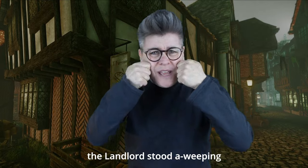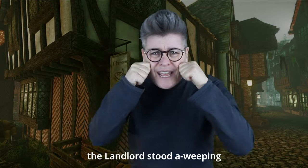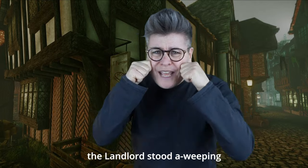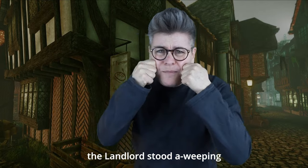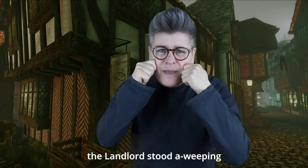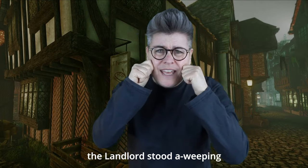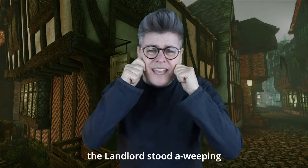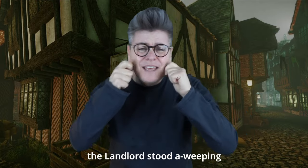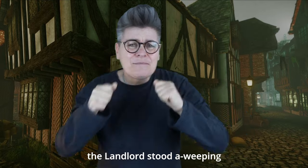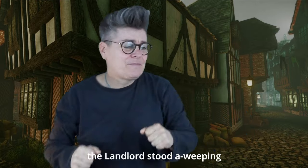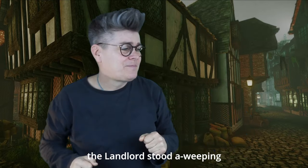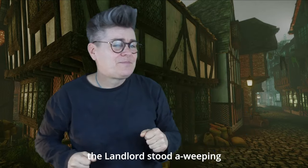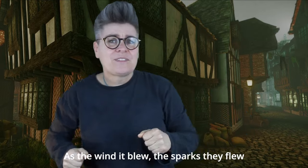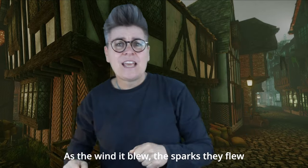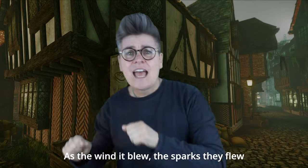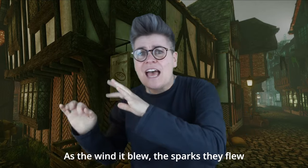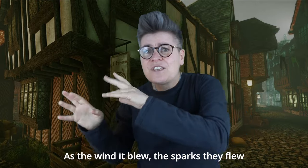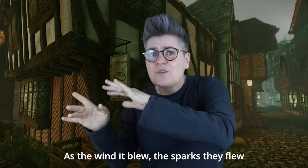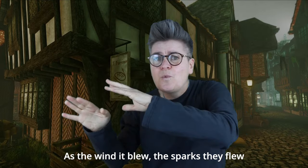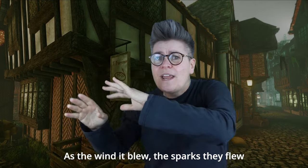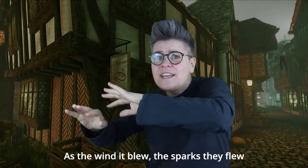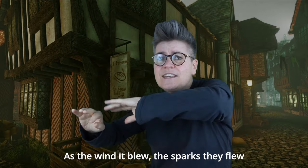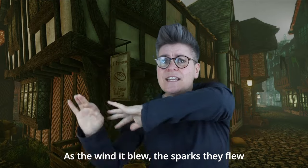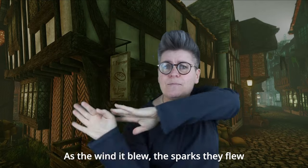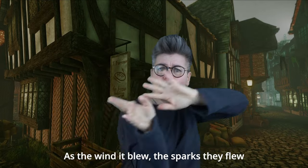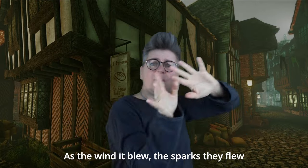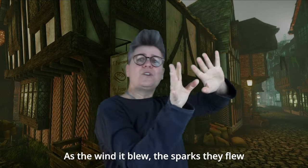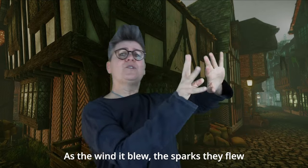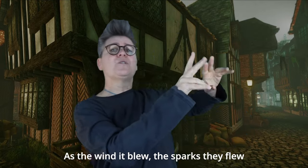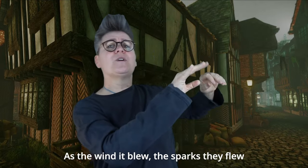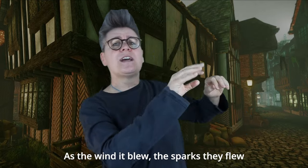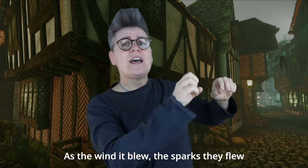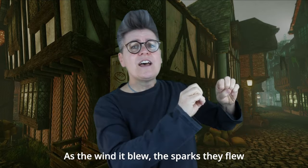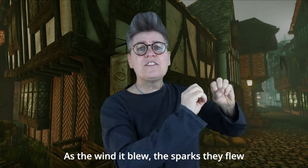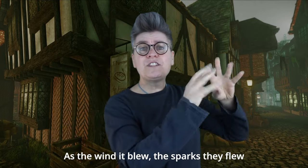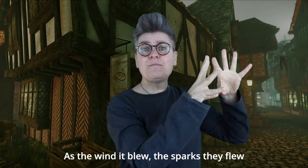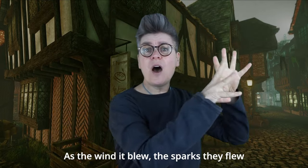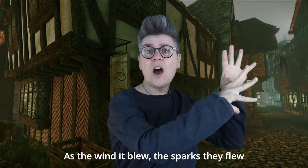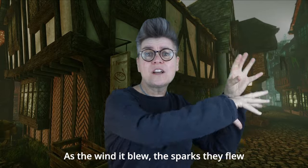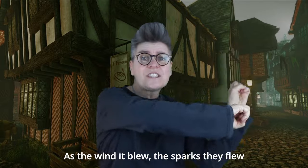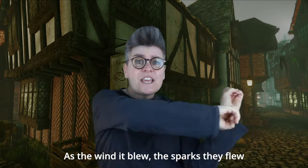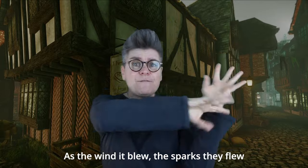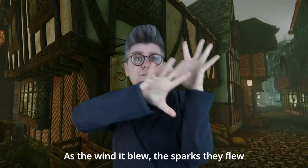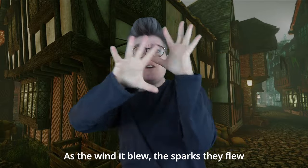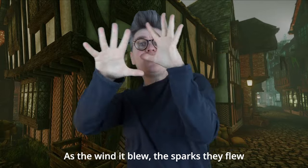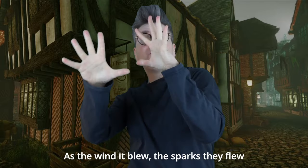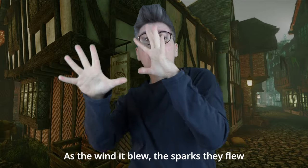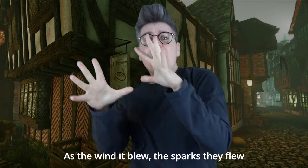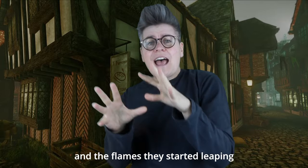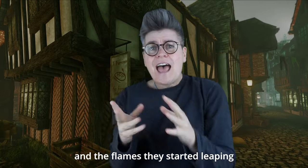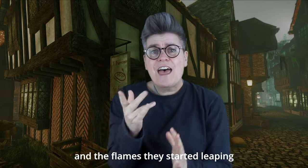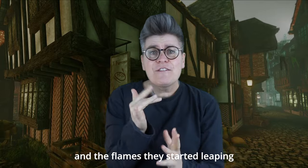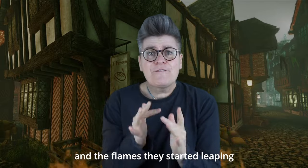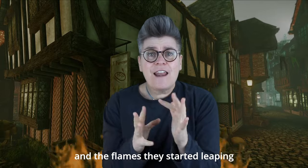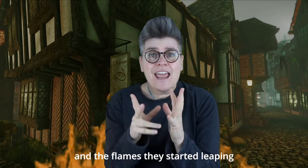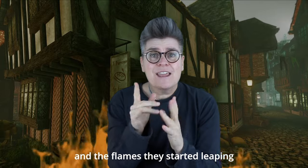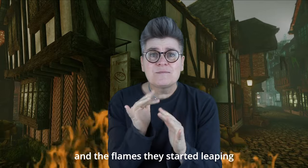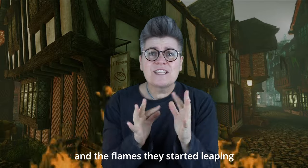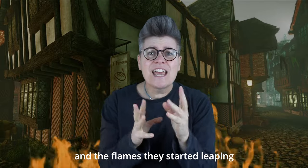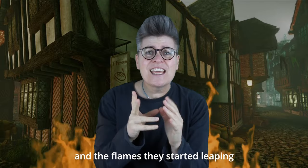-weeping As the wind, it blew The sparks, they flew And the flames, they